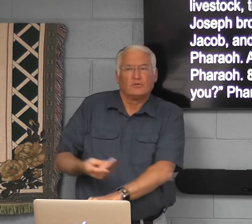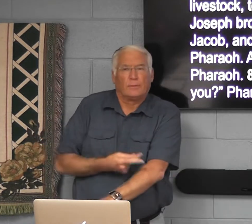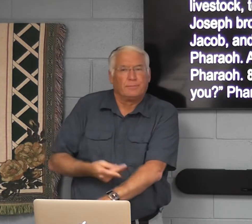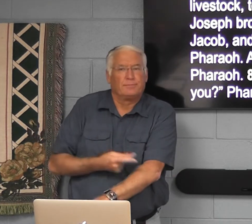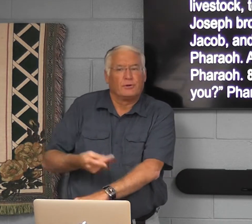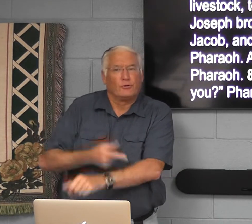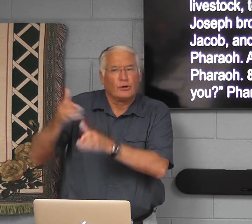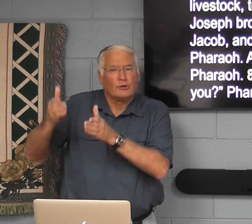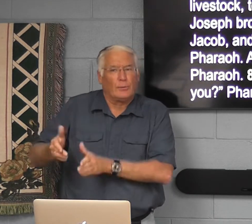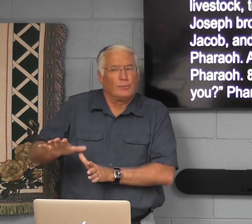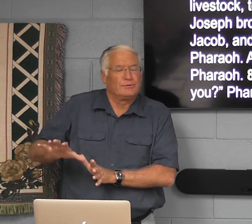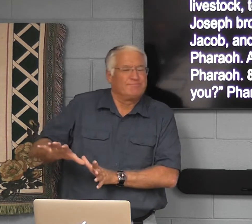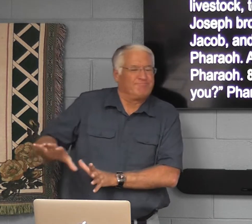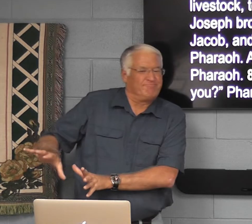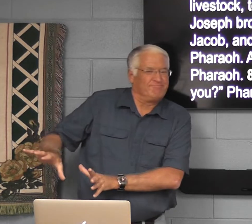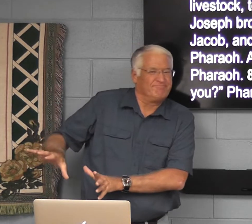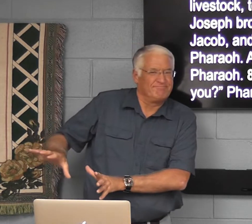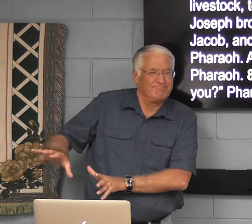they didn't really like shepherds.